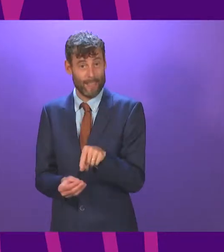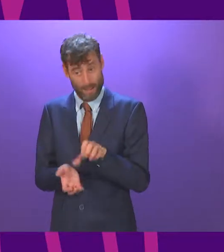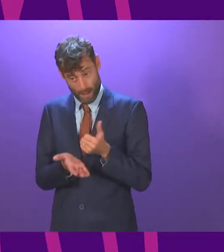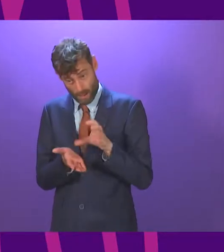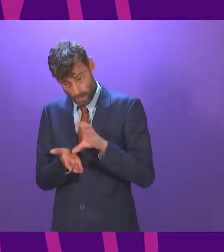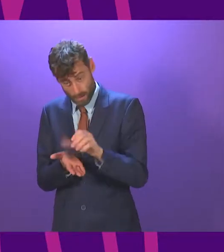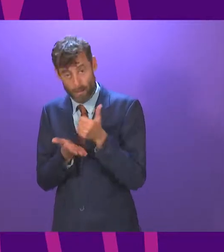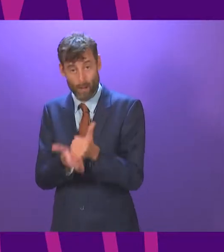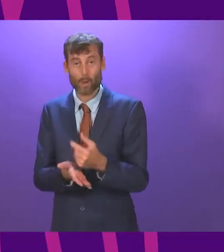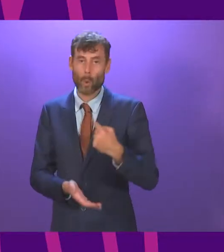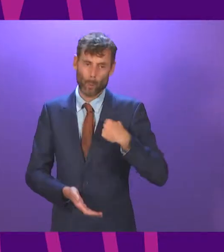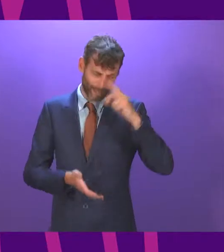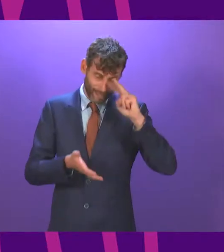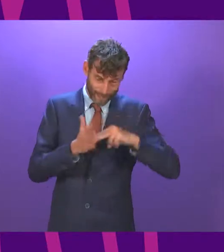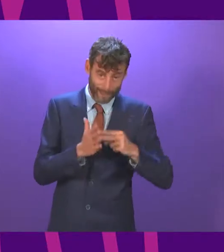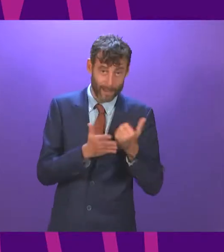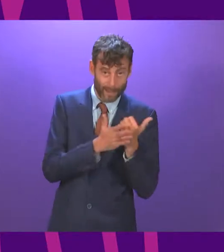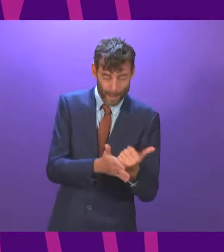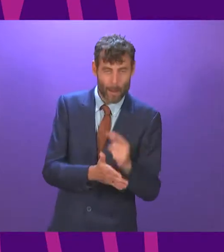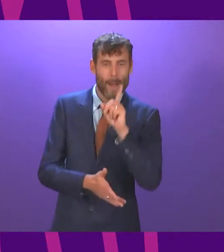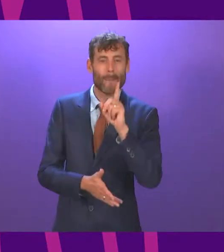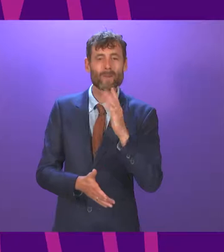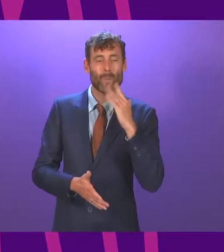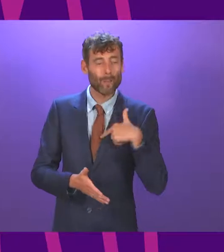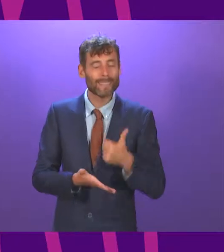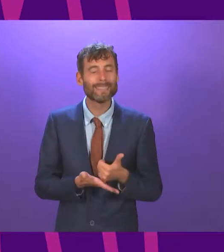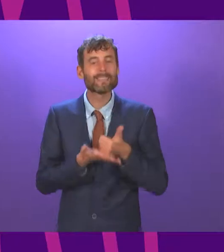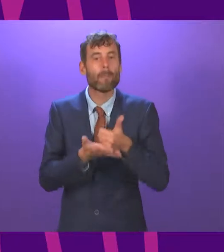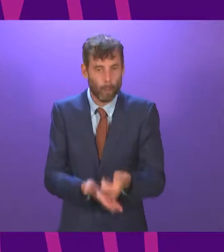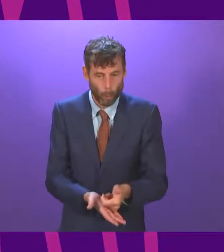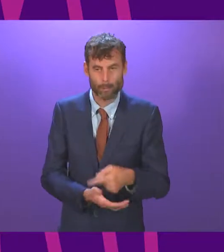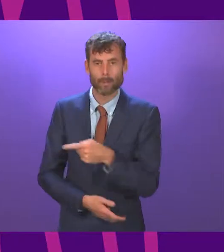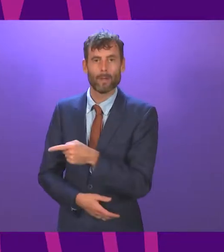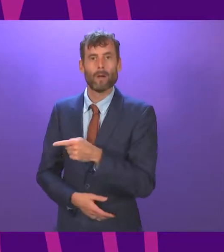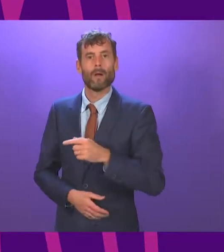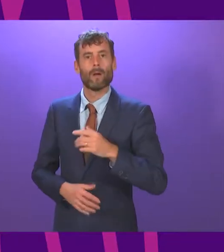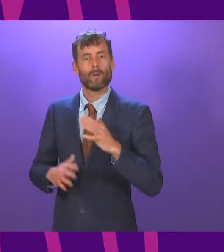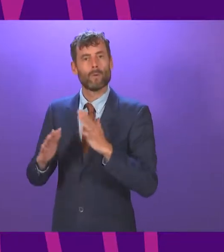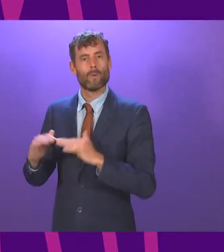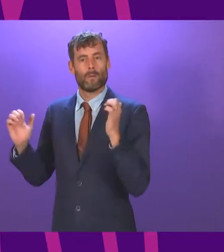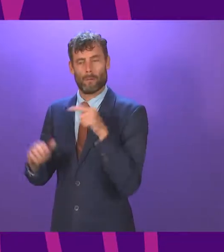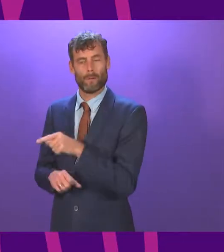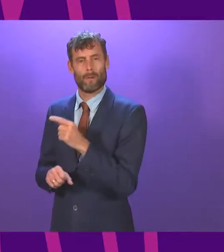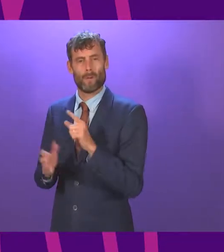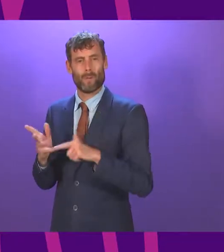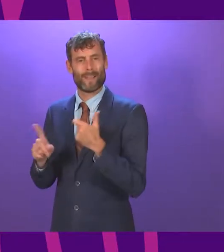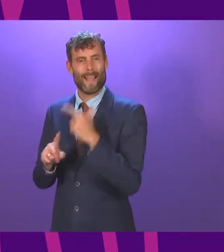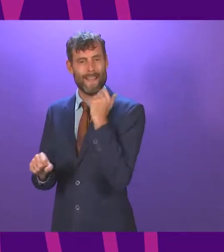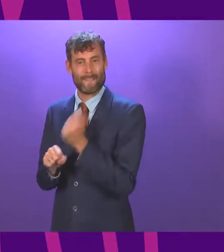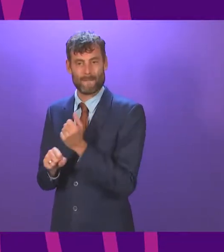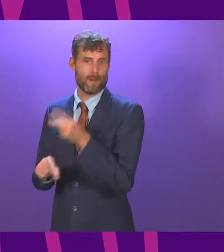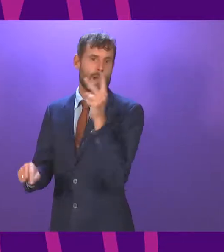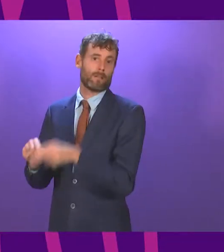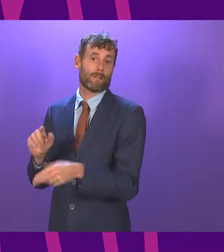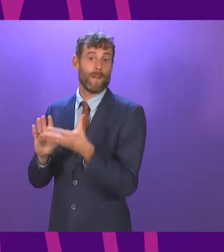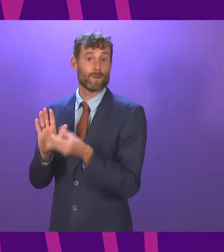taking it away with another. The removal of the £20 universal credit uplift will be devastating for many households across Scotland. And the Joseph